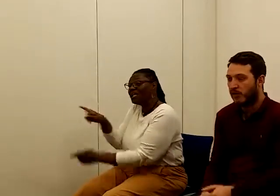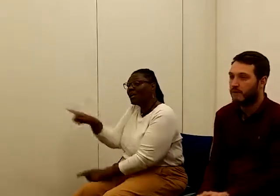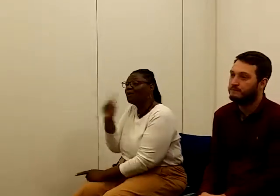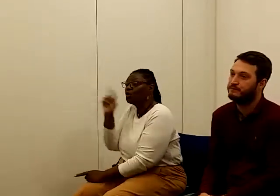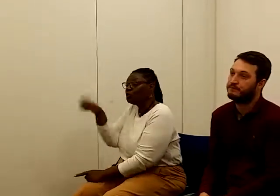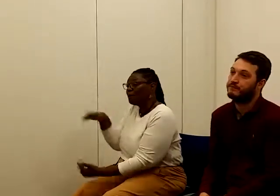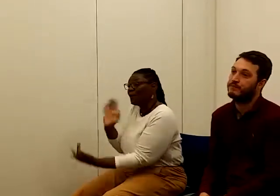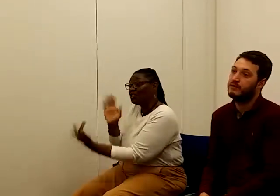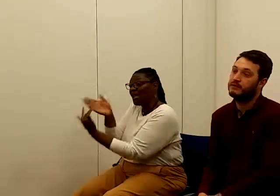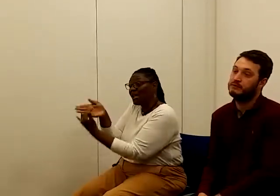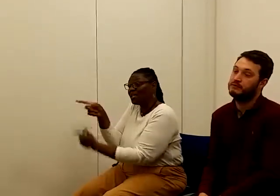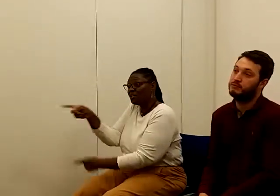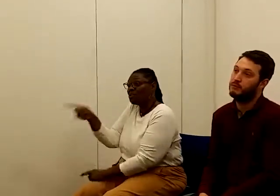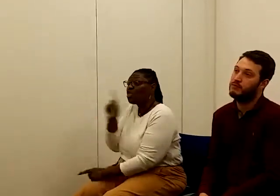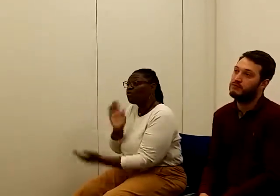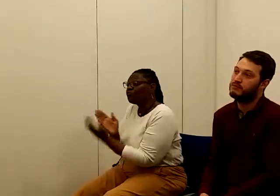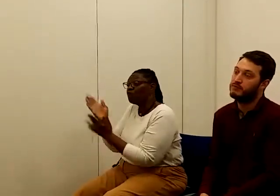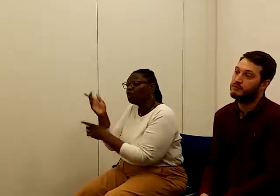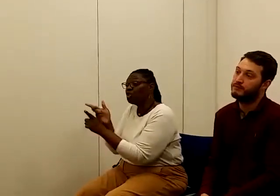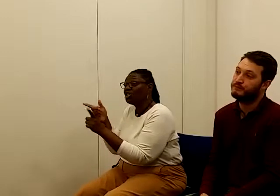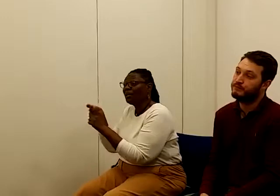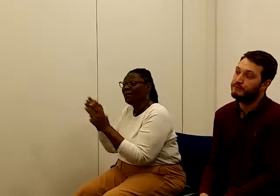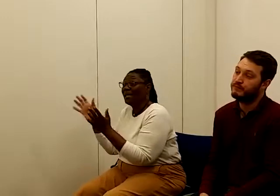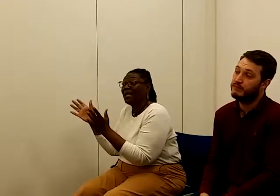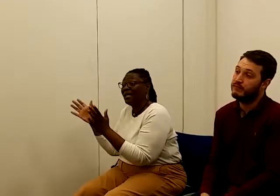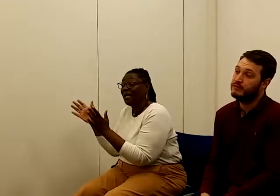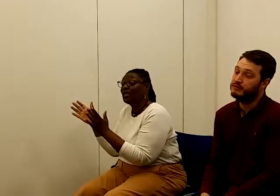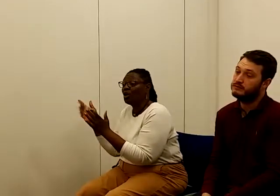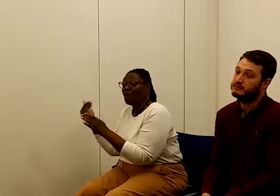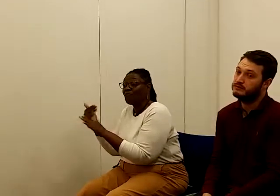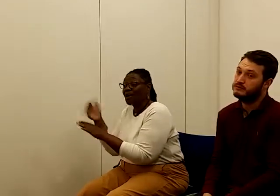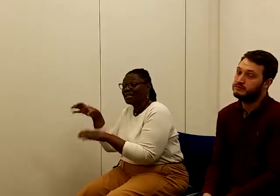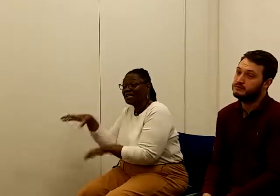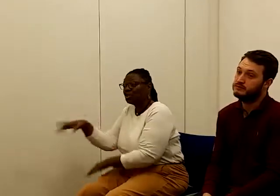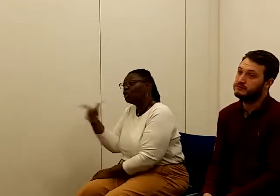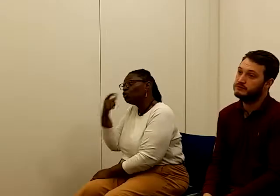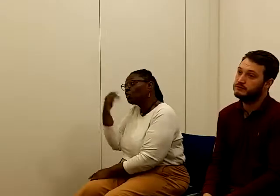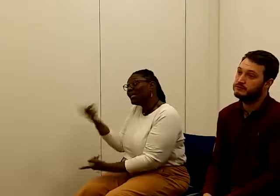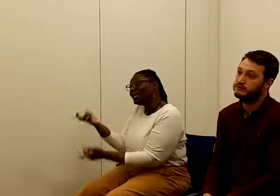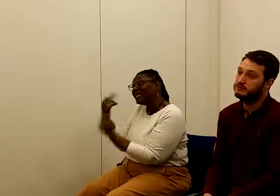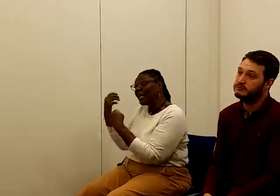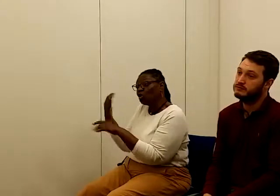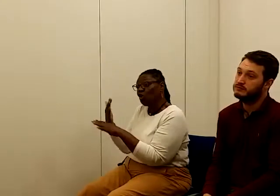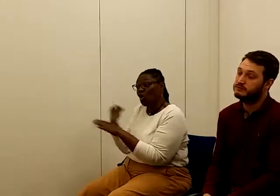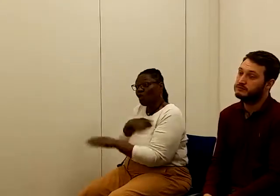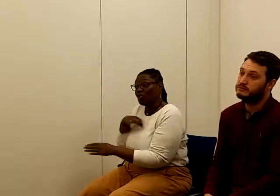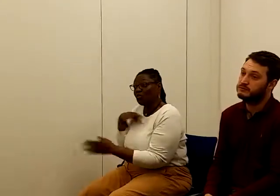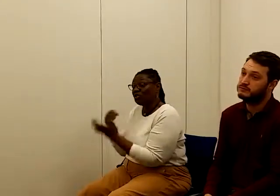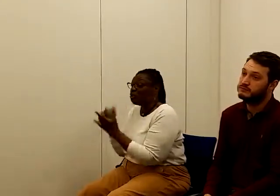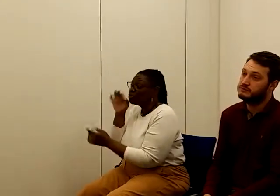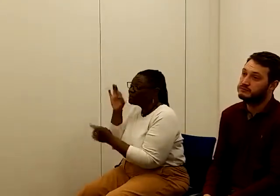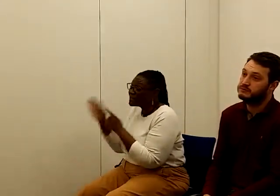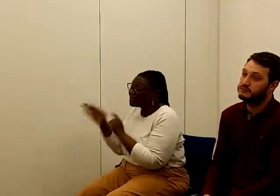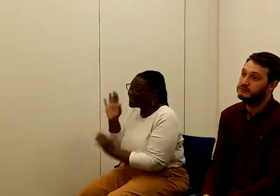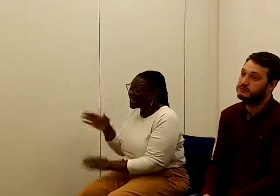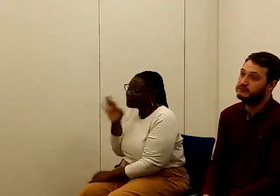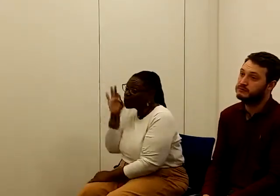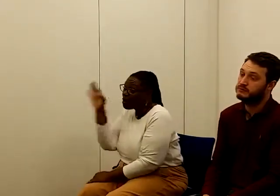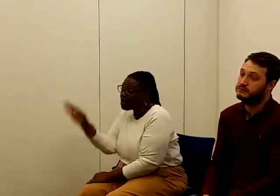through your GP practice, you can get your medical record, you specifically have to ask for it, and you can print